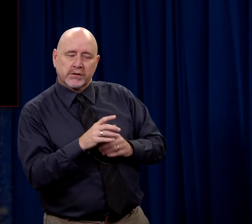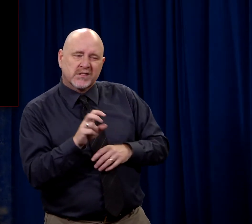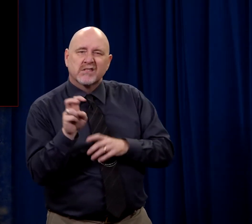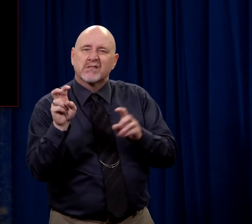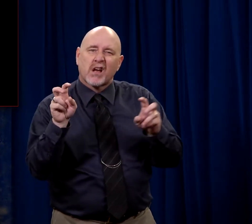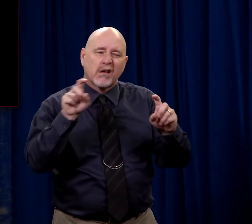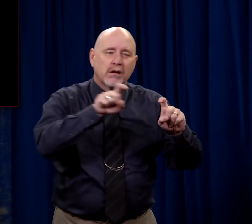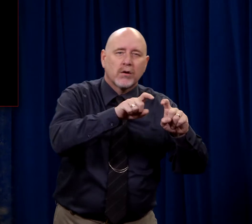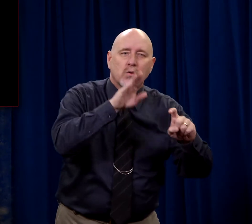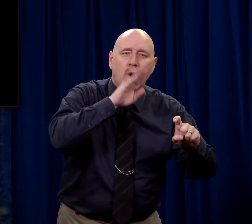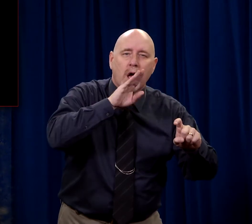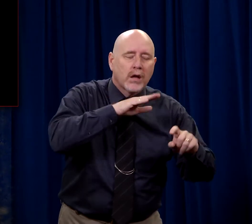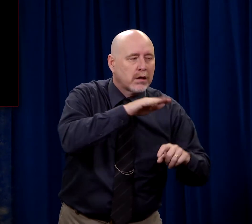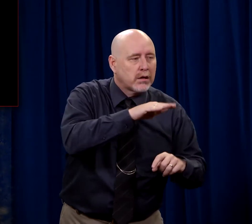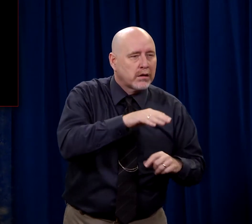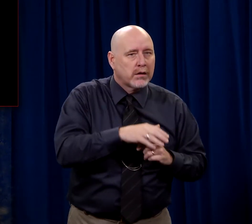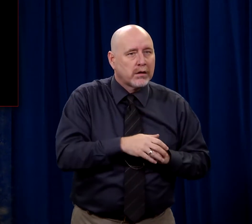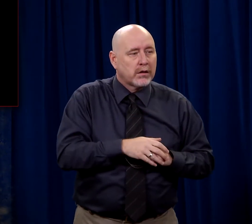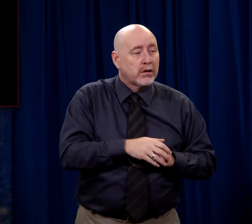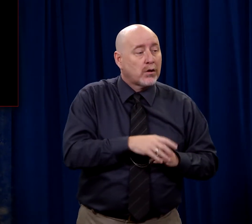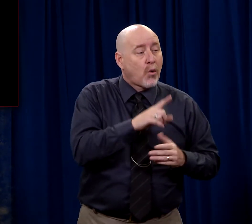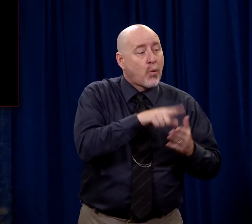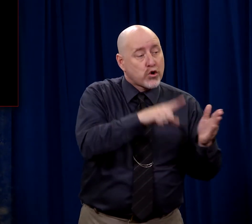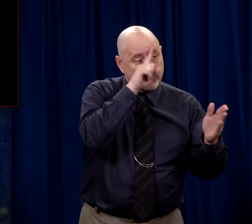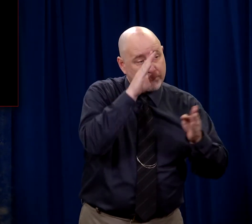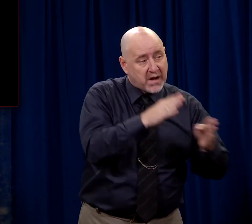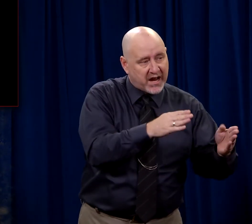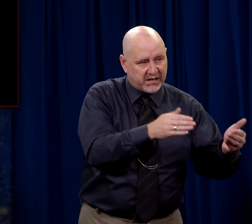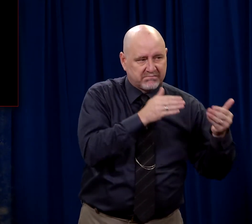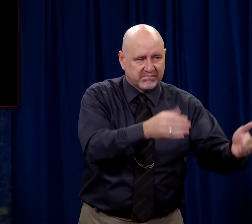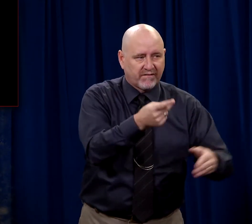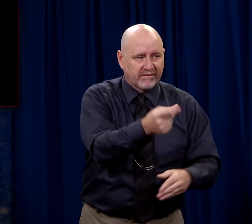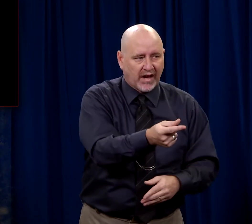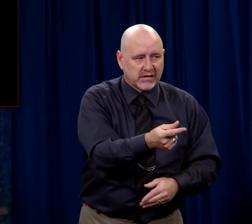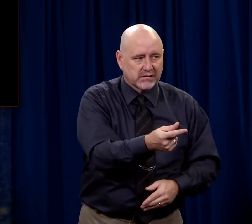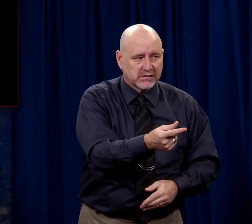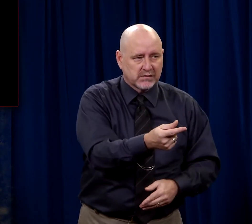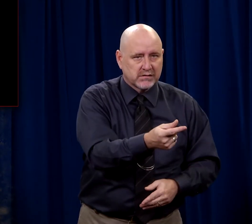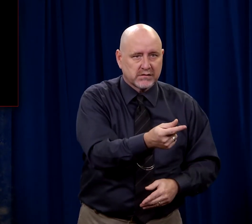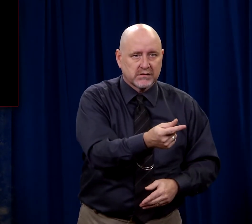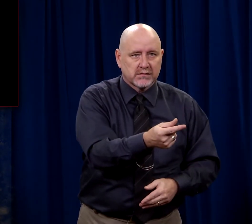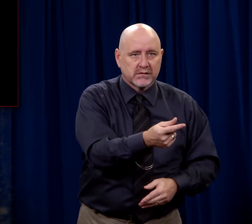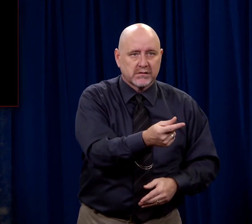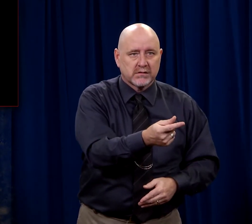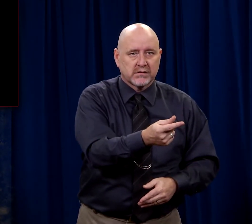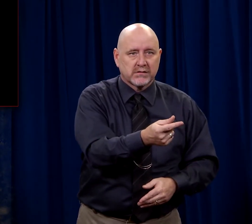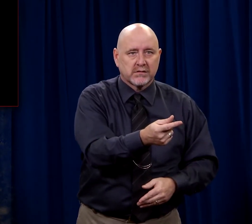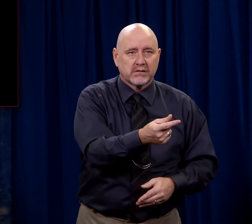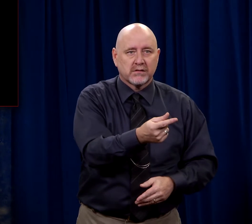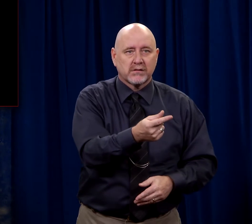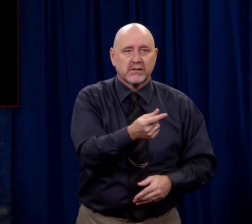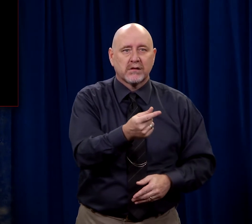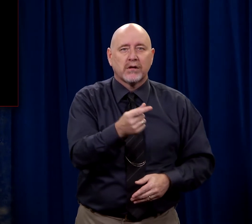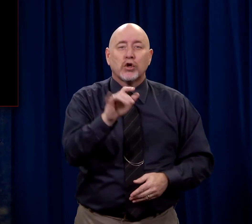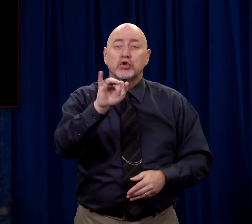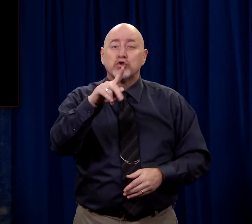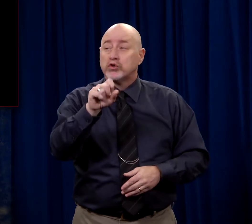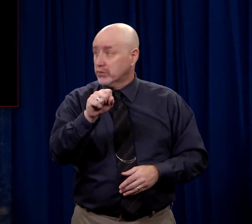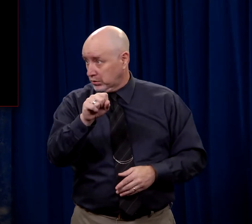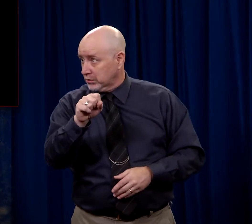Jesus leans over to him and quietly says, what you do, do quickly. Like a fish released back into the water. Judas